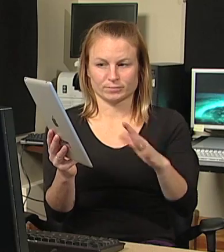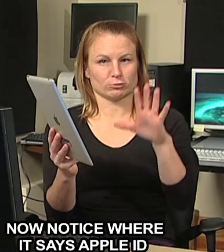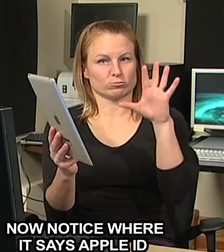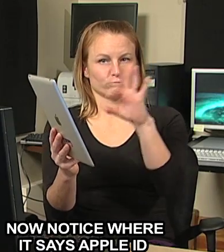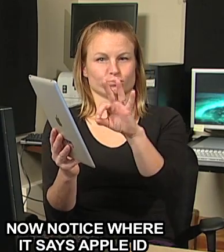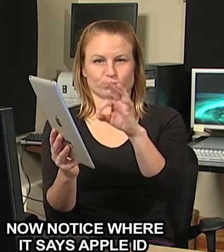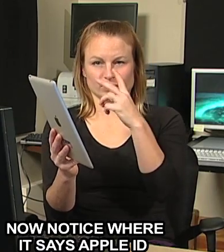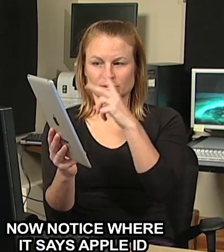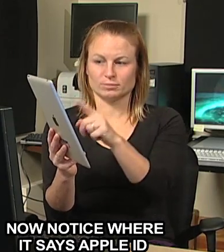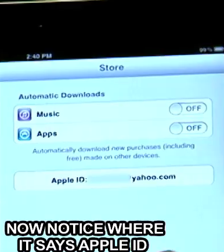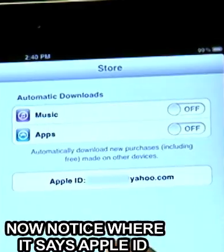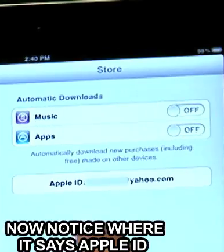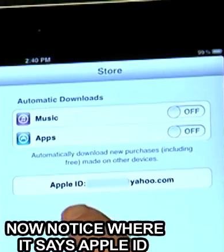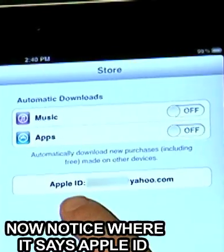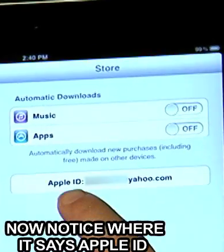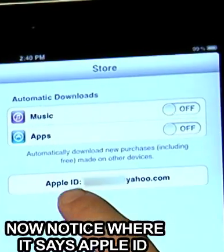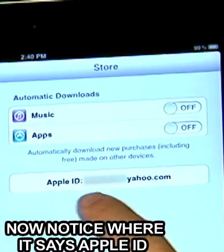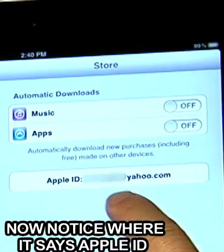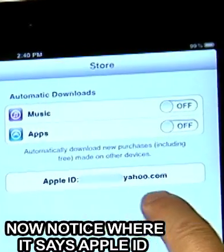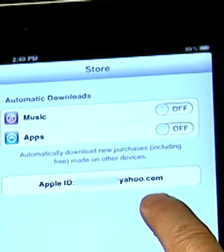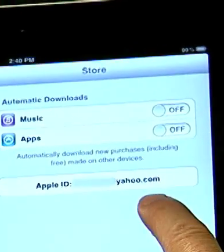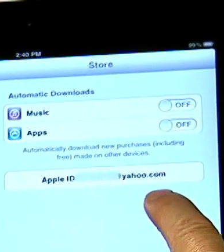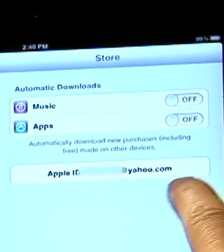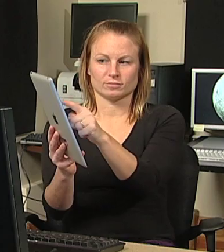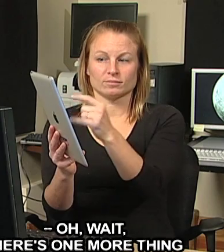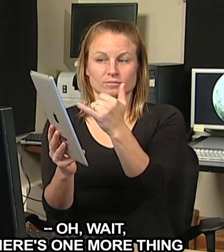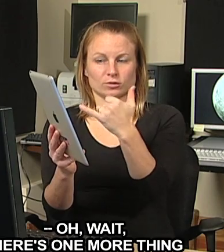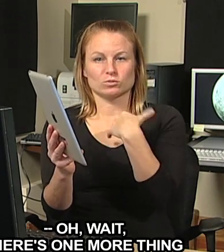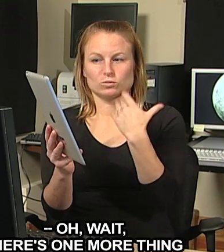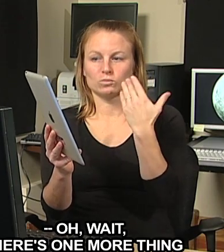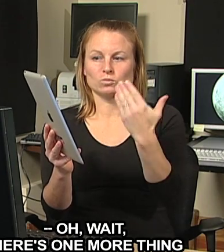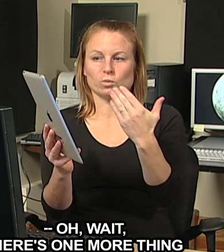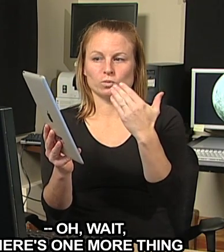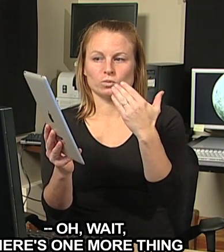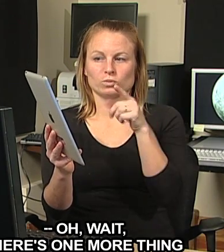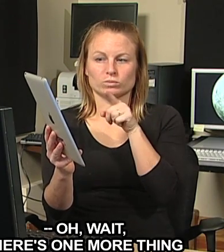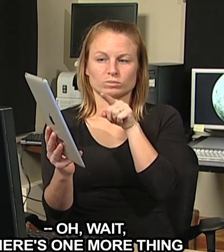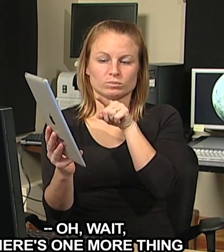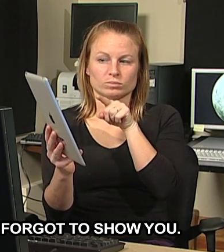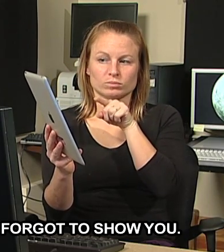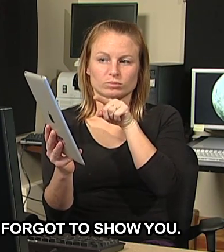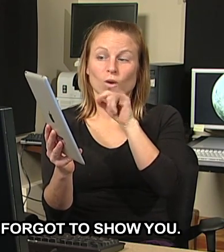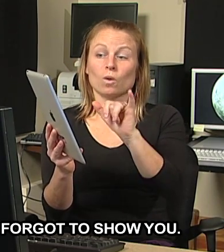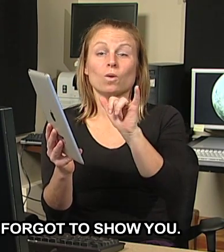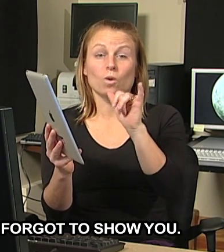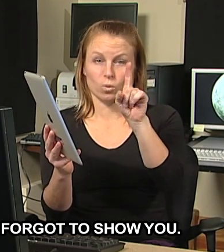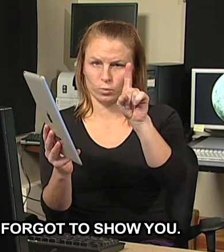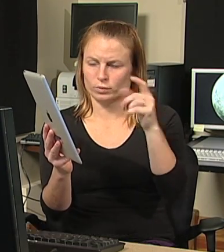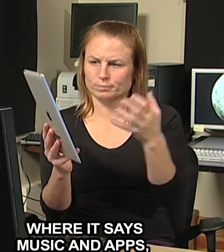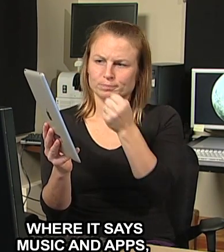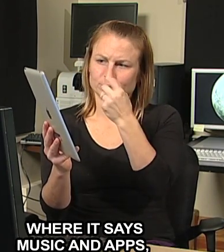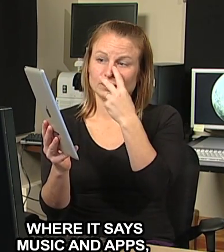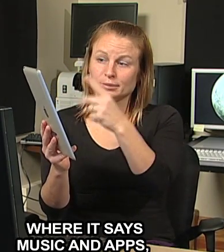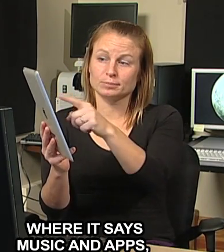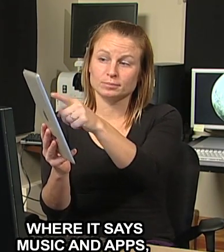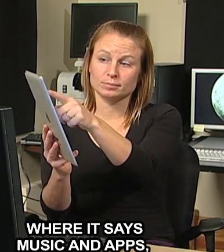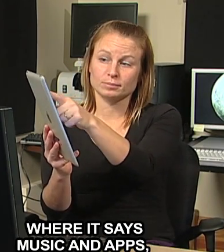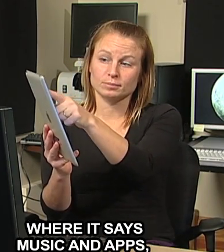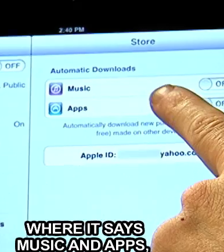Now you'll notice where it says Apple ID. You can go ahead and, oh wait, there's one more thing I forgot to show. You'll notice here where it says music and